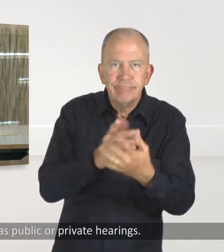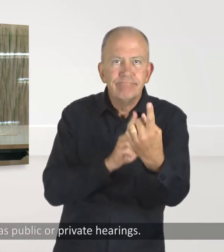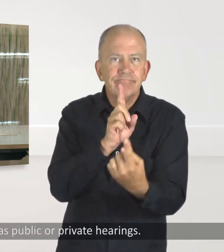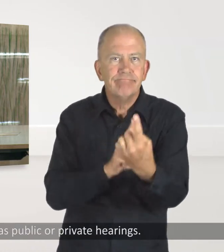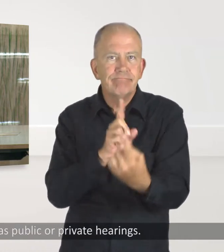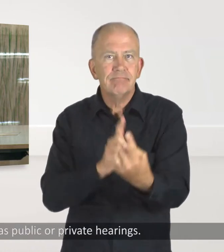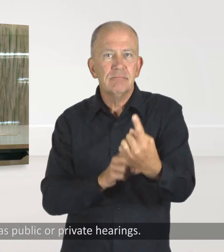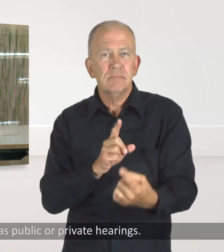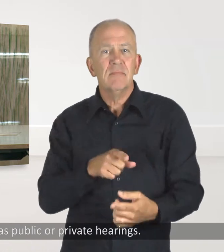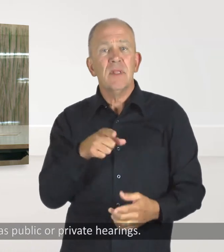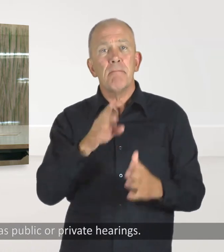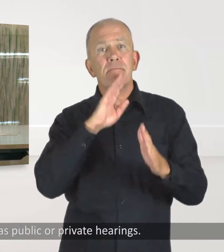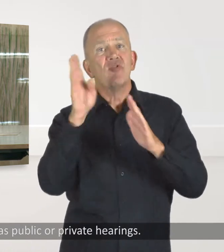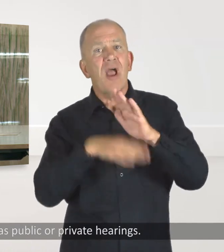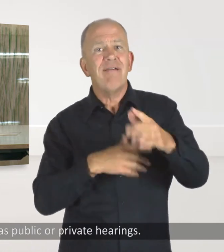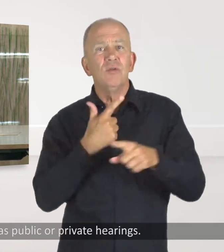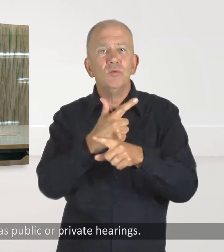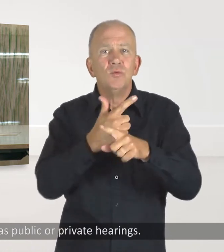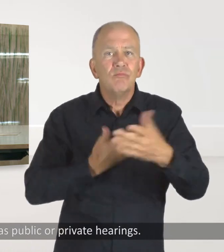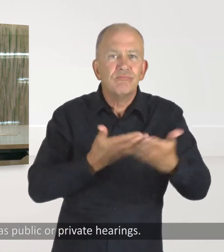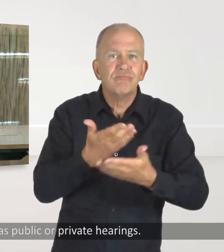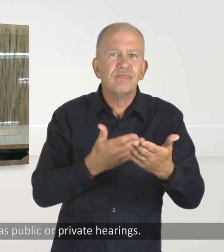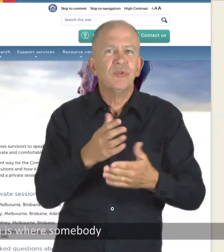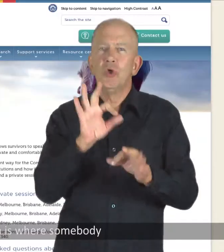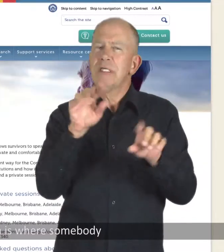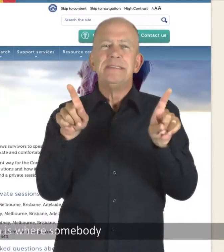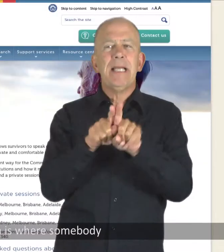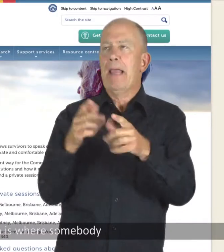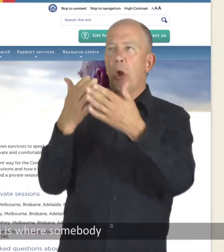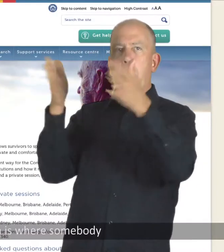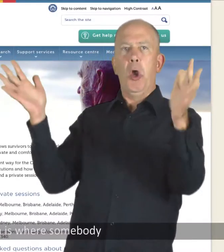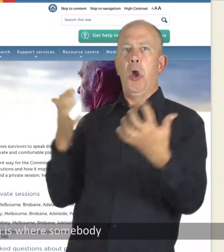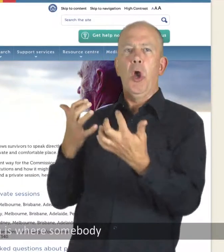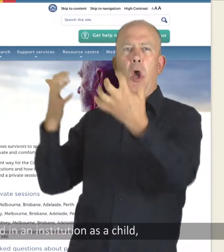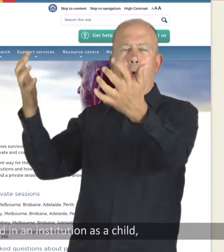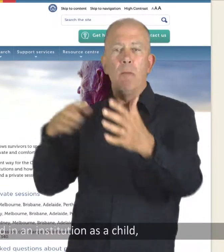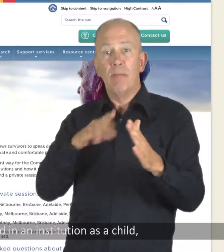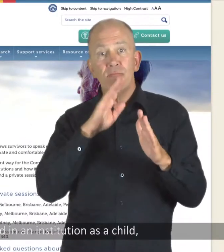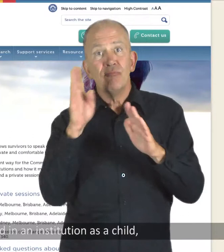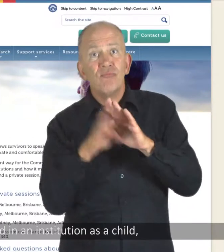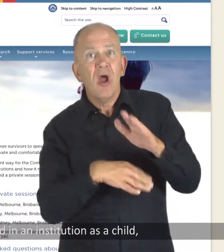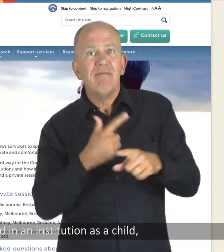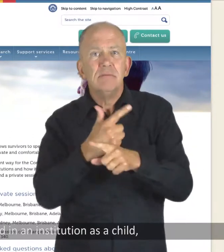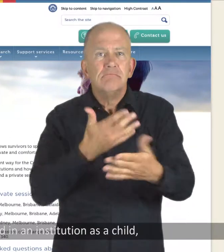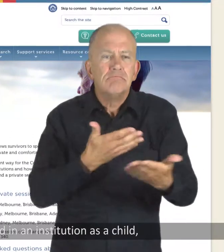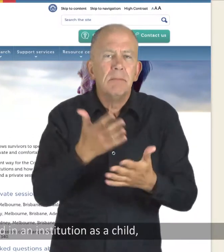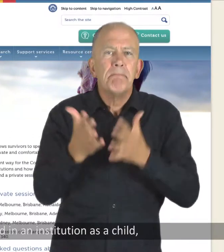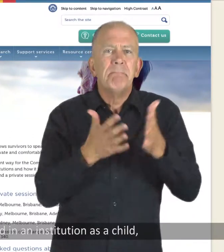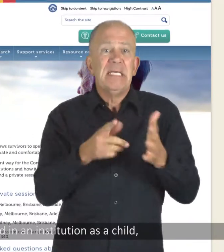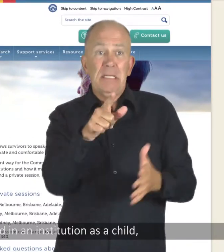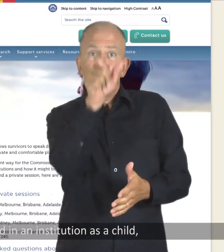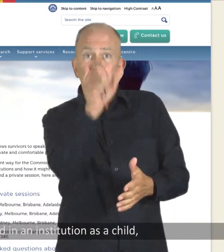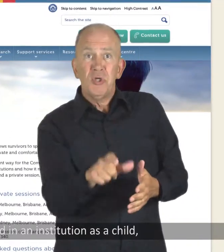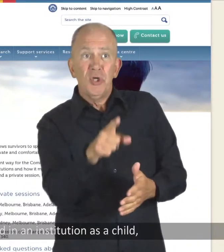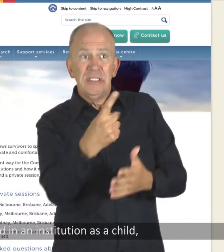the same as public or private hearings. A private session is where somebody who was sexually abused in an